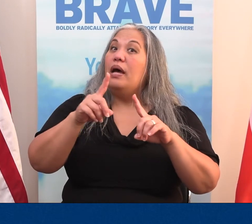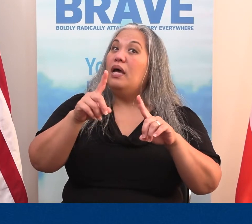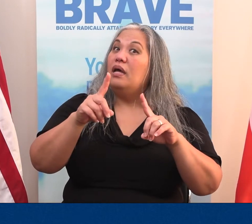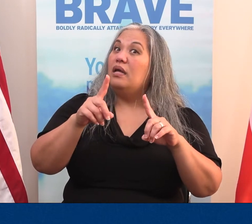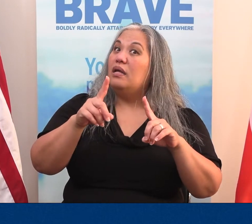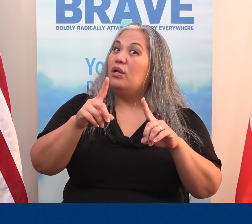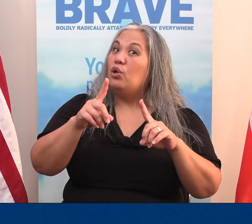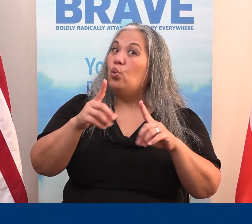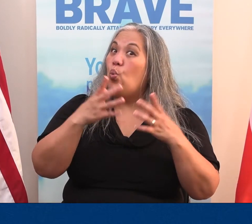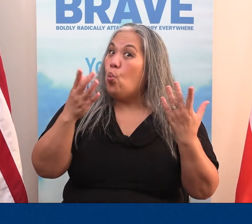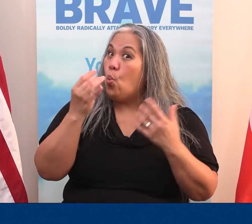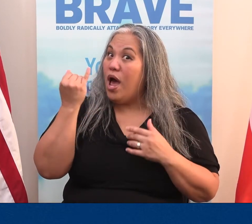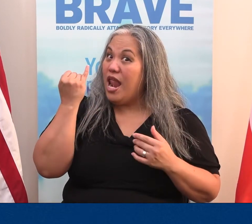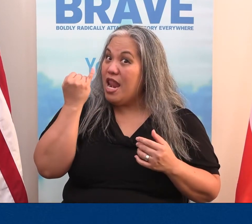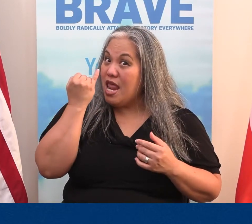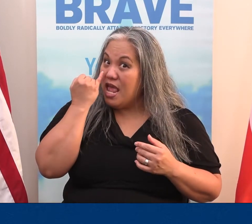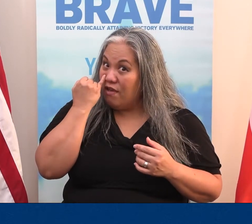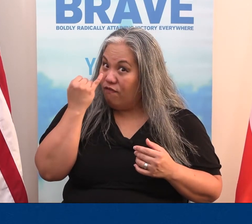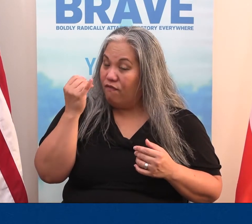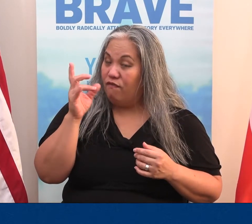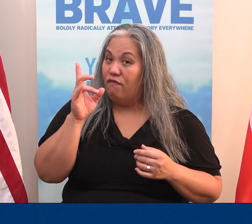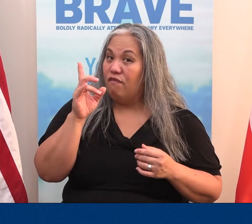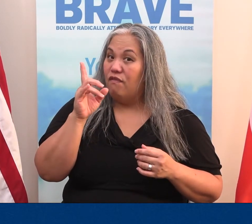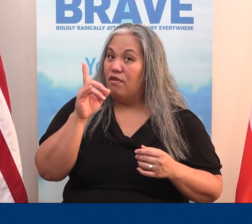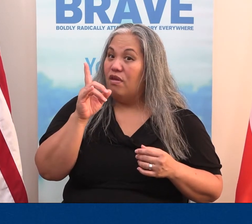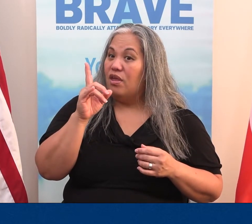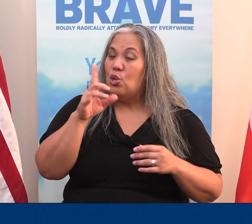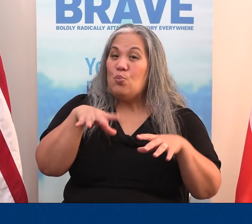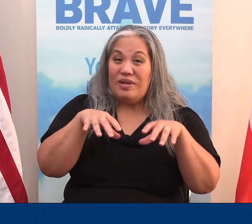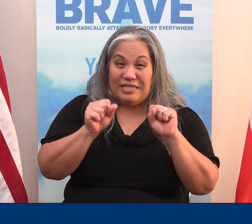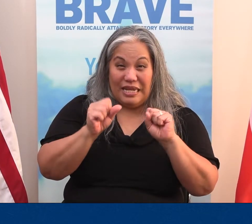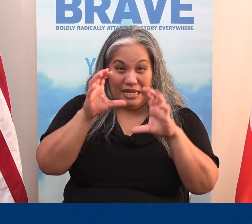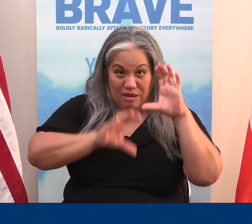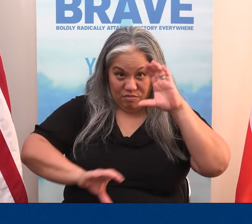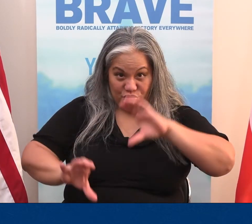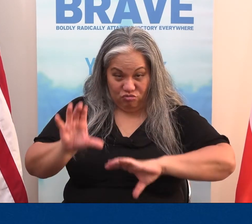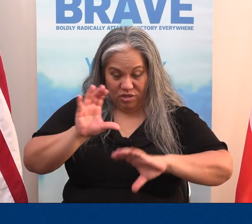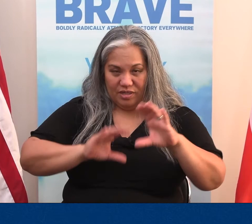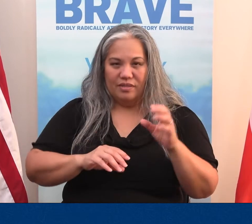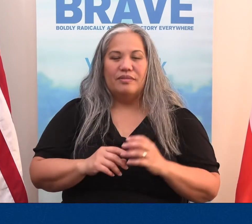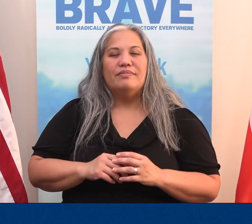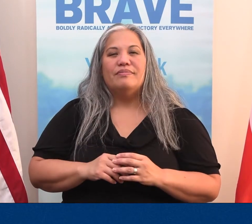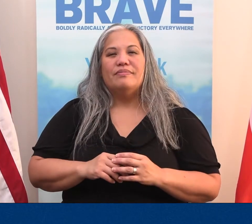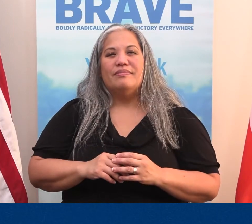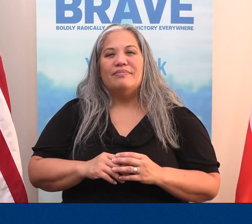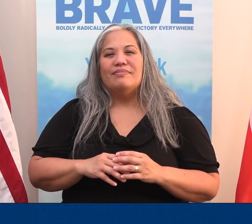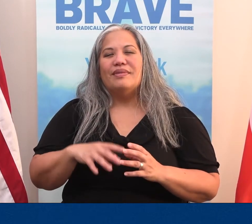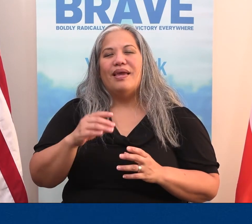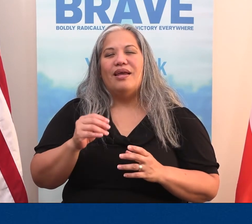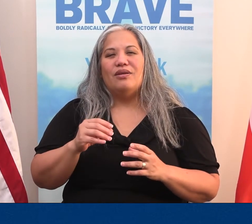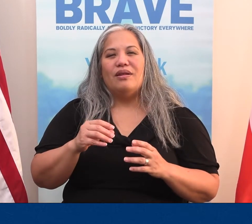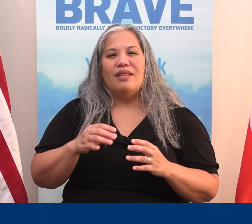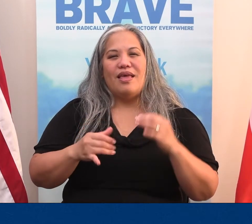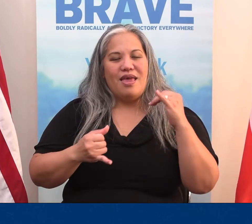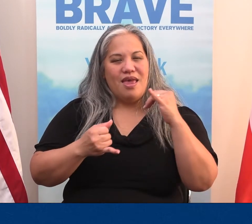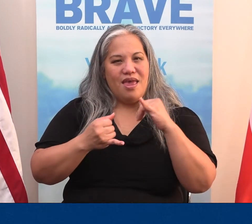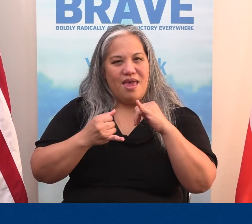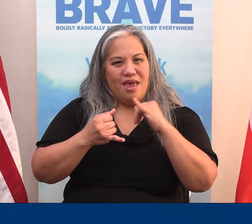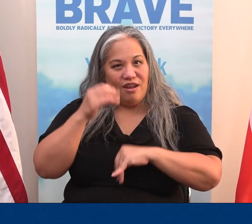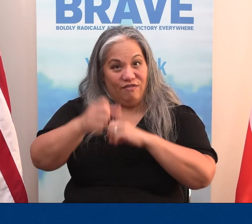But what if, what if you've been taking chemistry and you come to the end